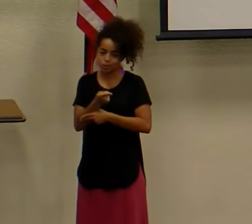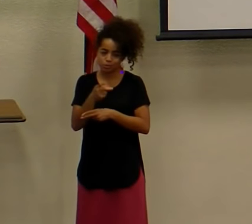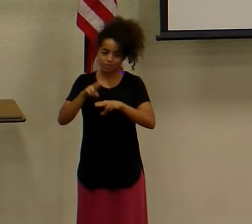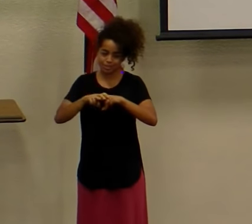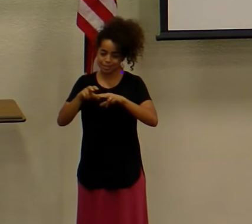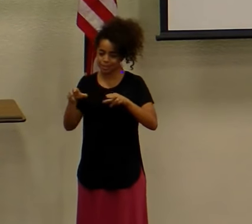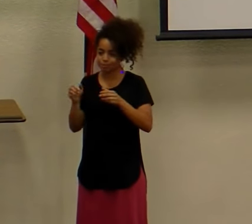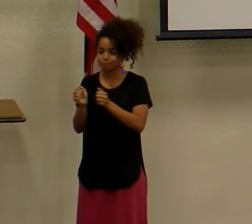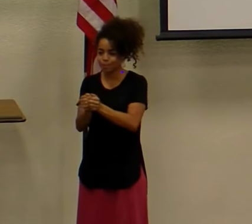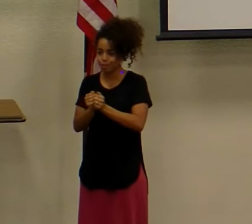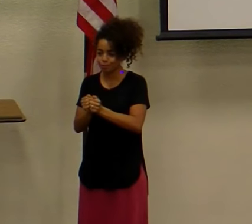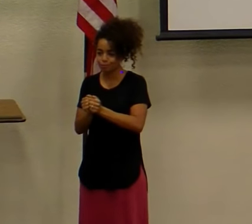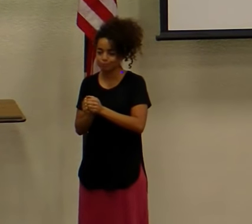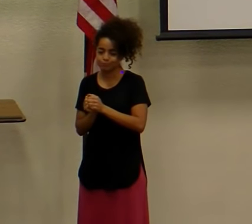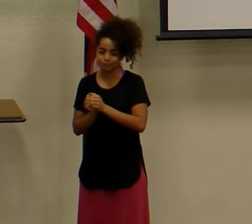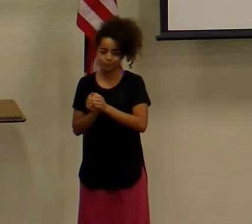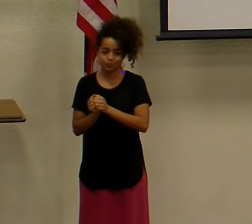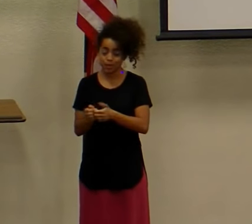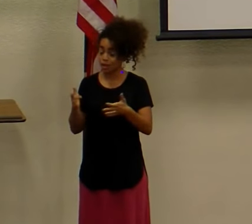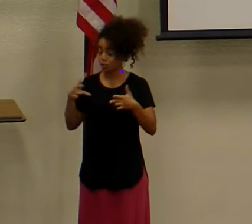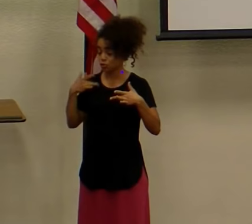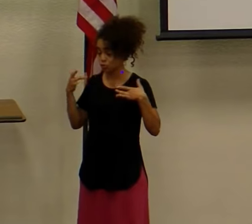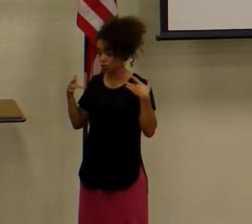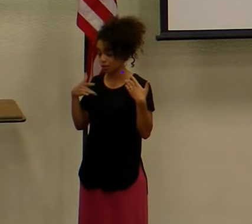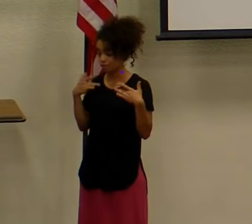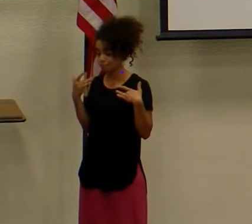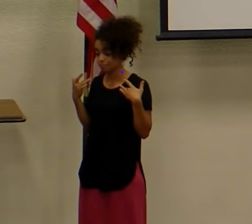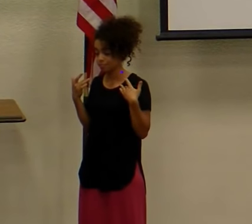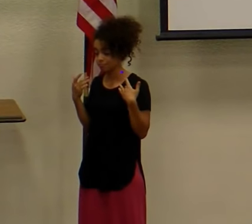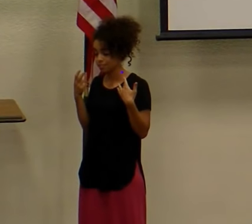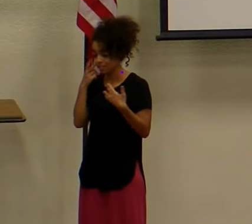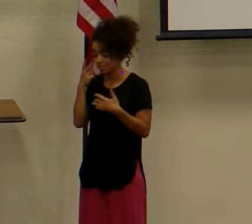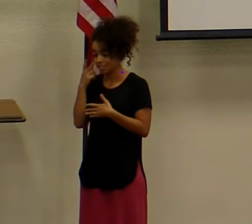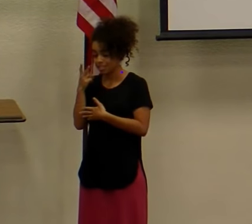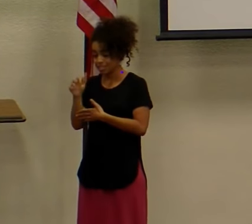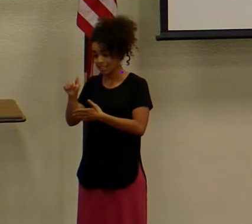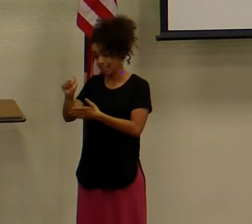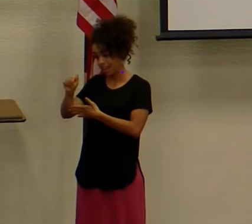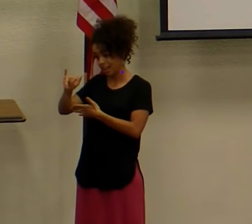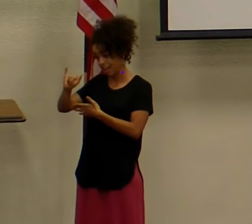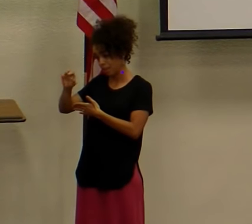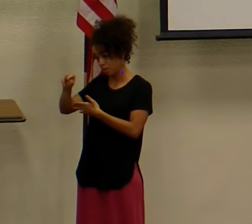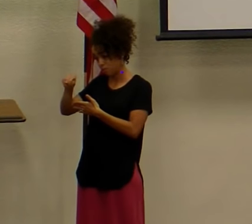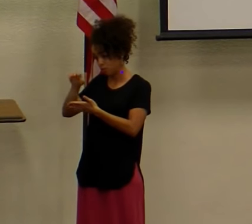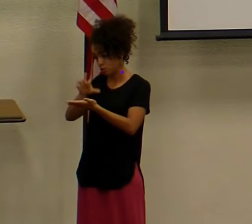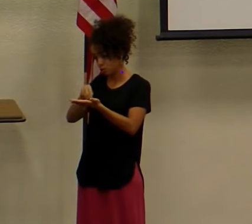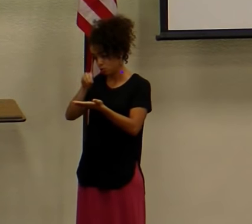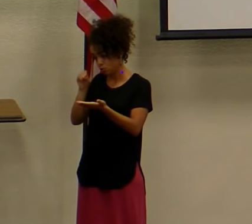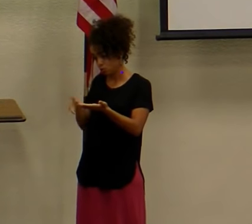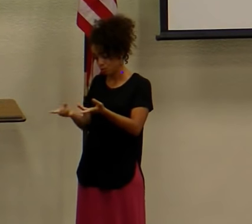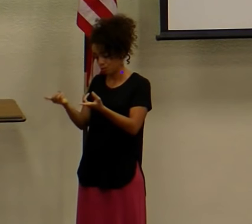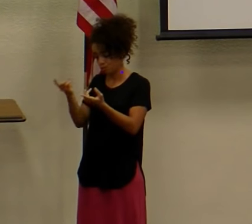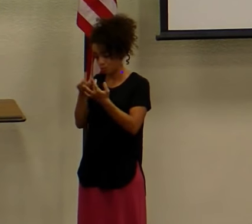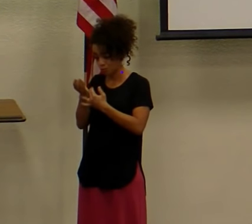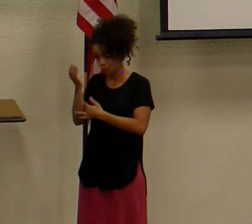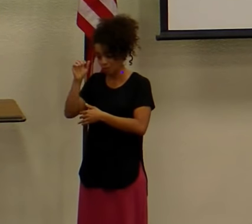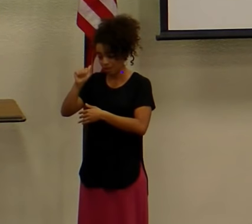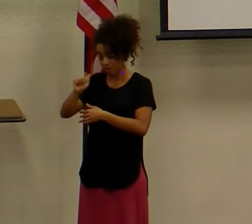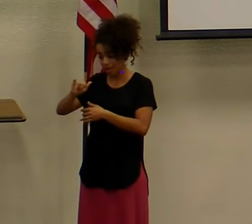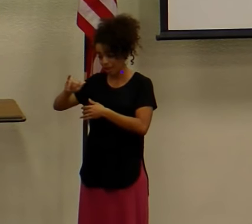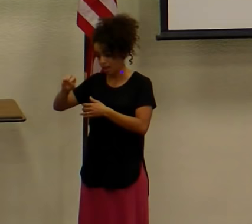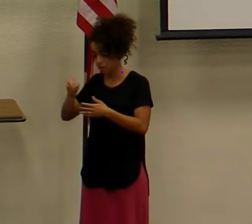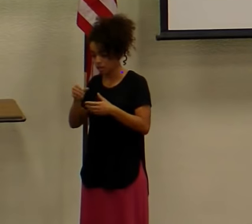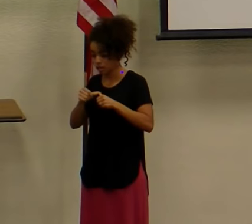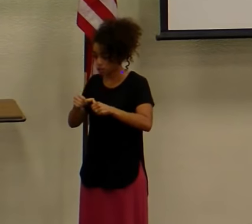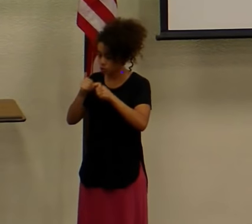One of the things that brings me a lot of joy is to see AIM students come through AIM, continuing to study in the school and